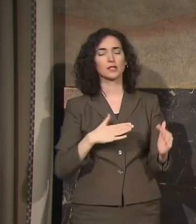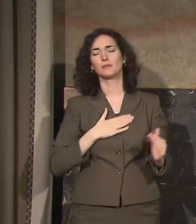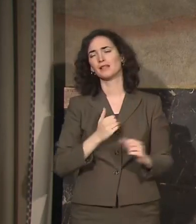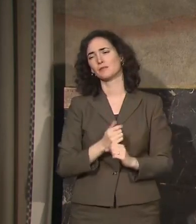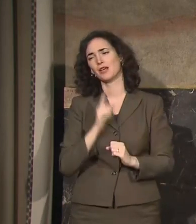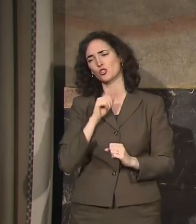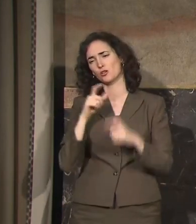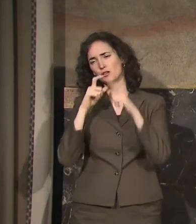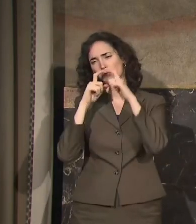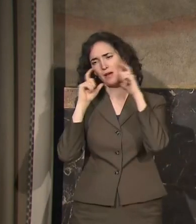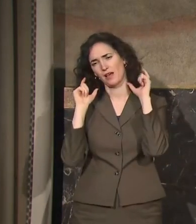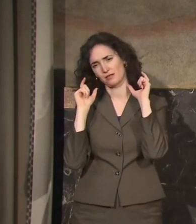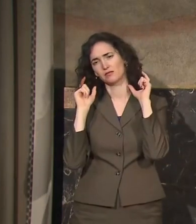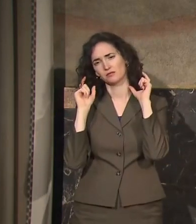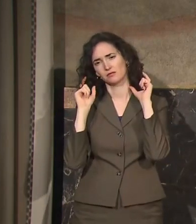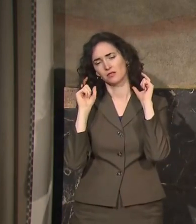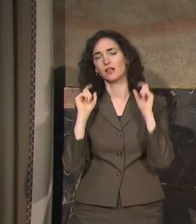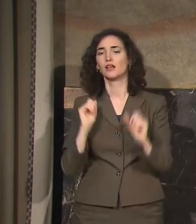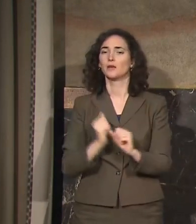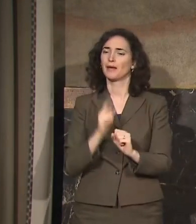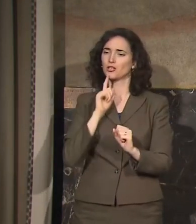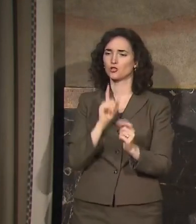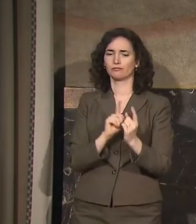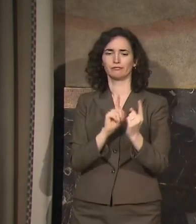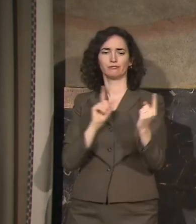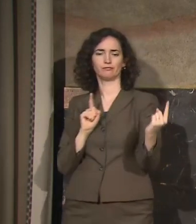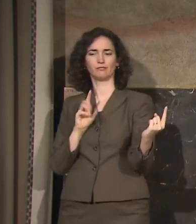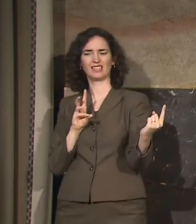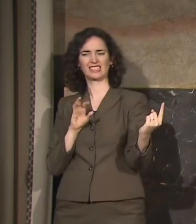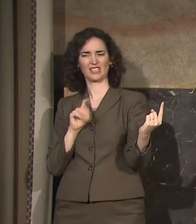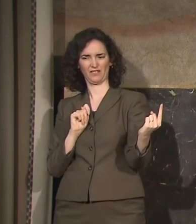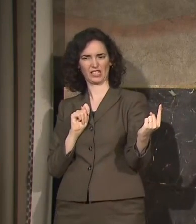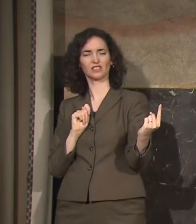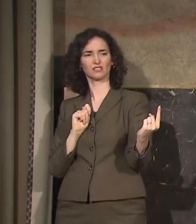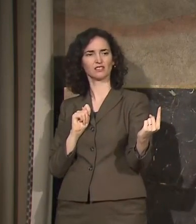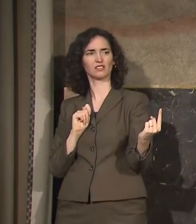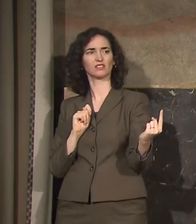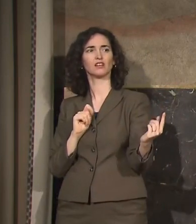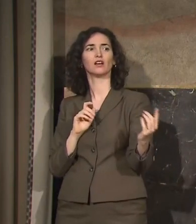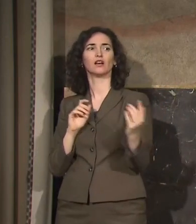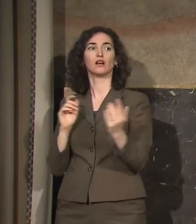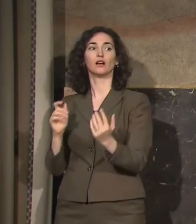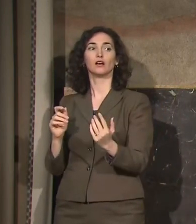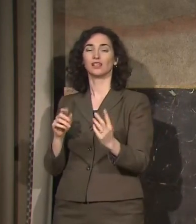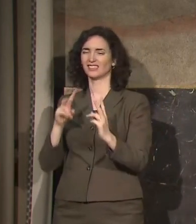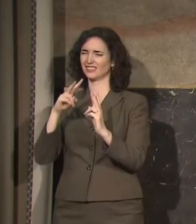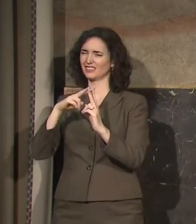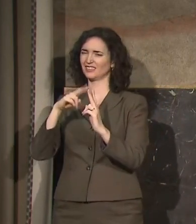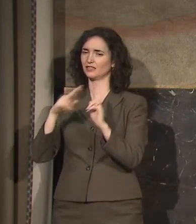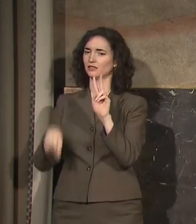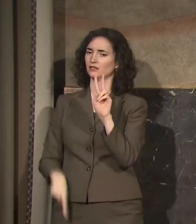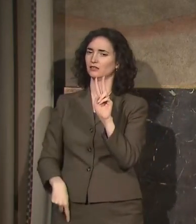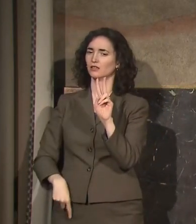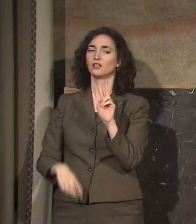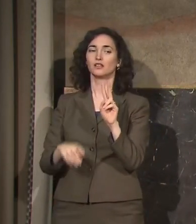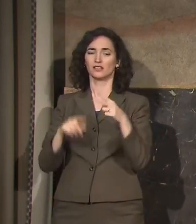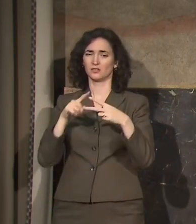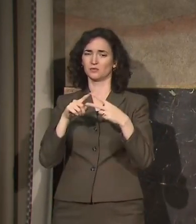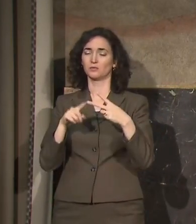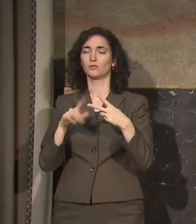you're wearing a mask. Make sure that you keep six feet between yourself and others. Those two things will do tremendous